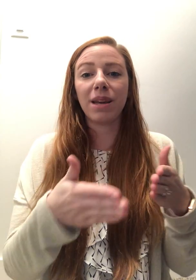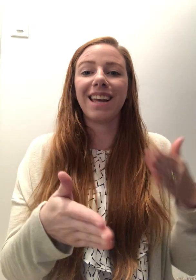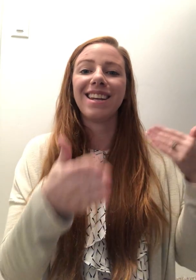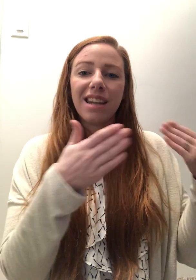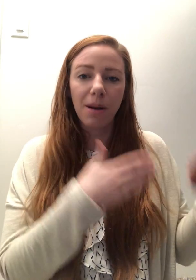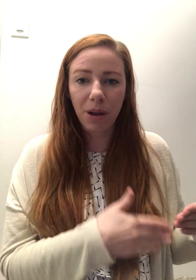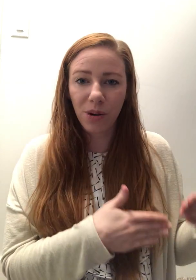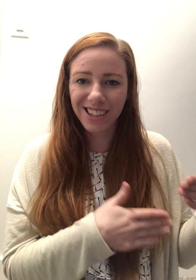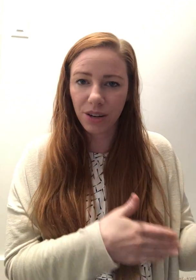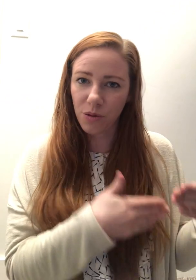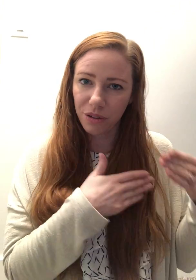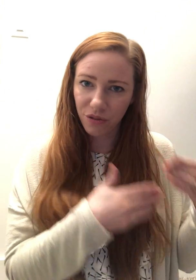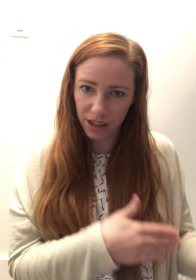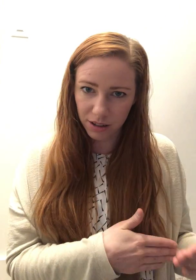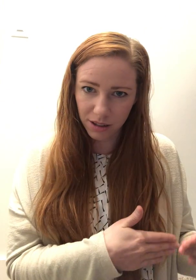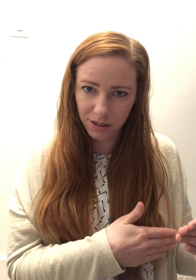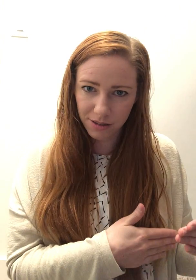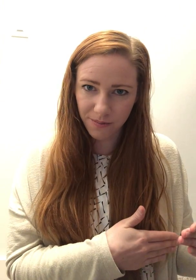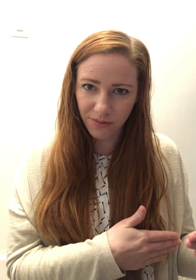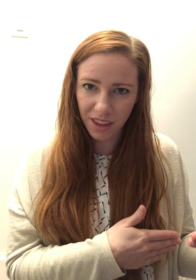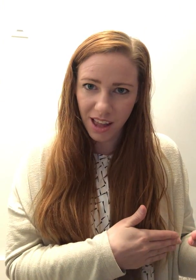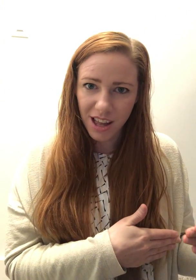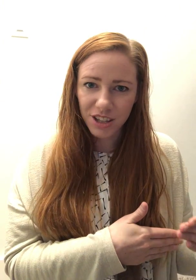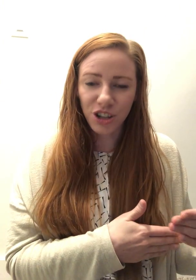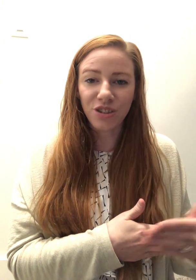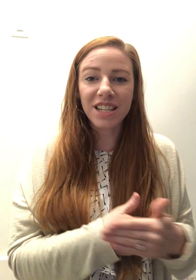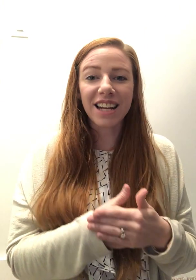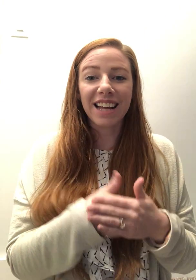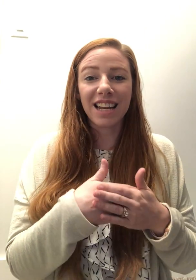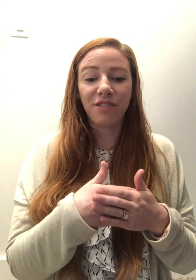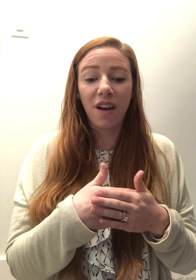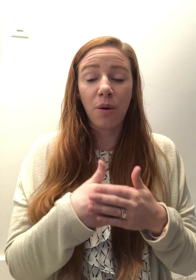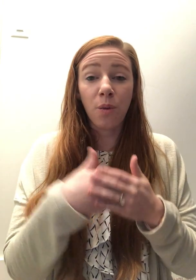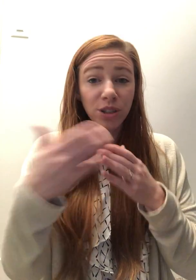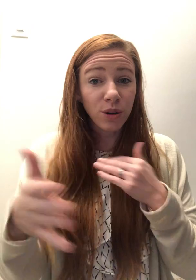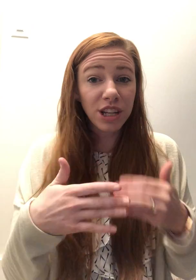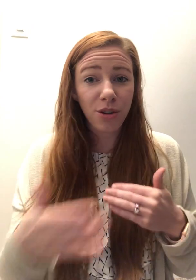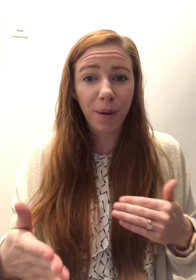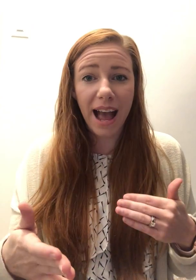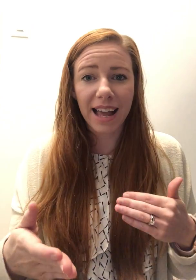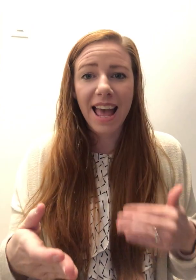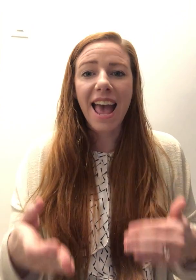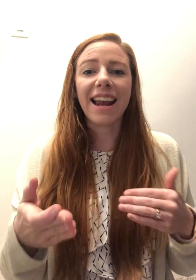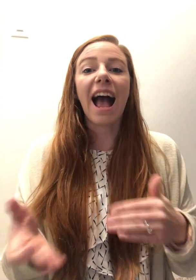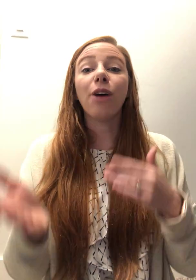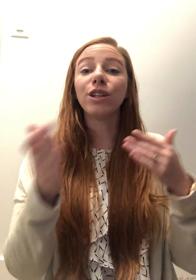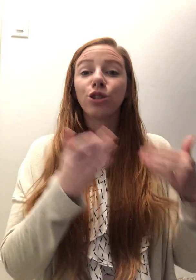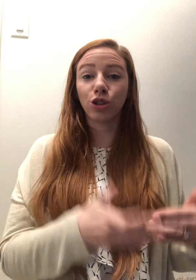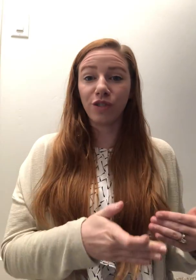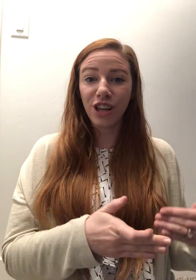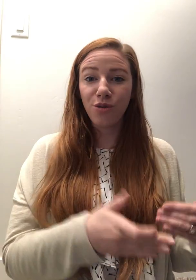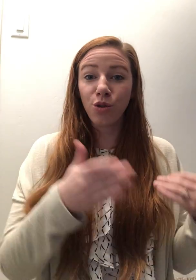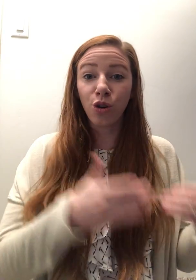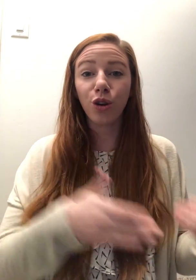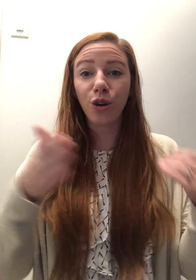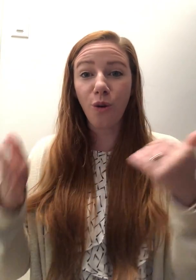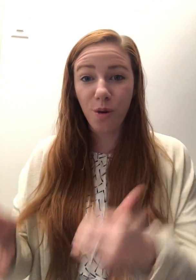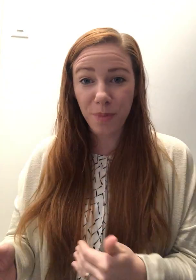me and numbing what I didn't want to feel. So you need to identify what's holding you back and how it's serving you good or